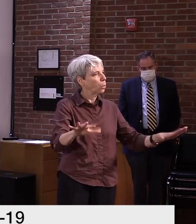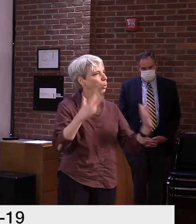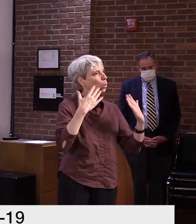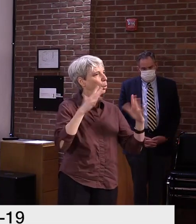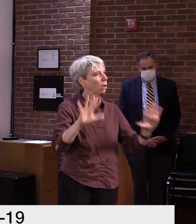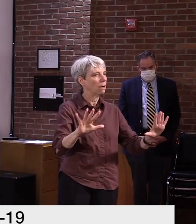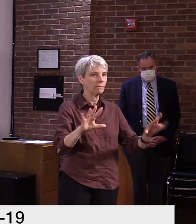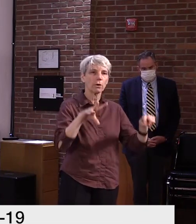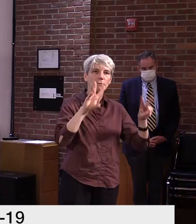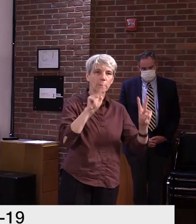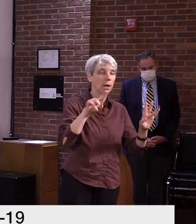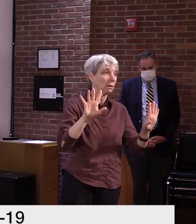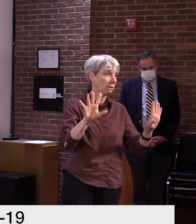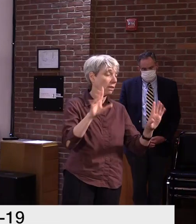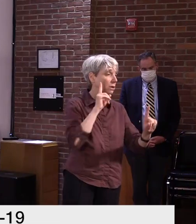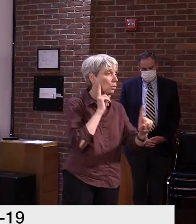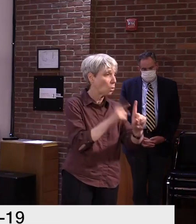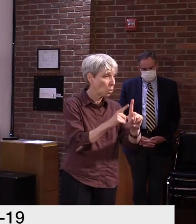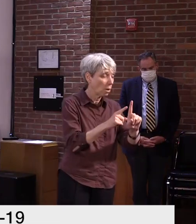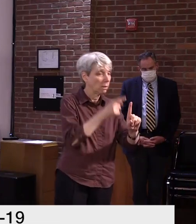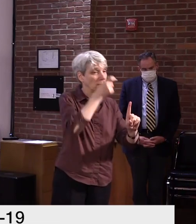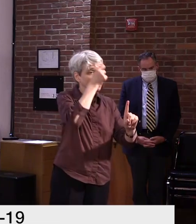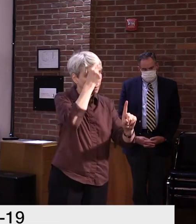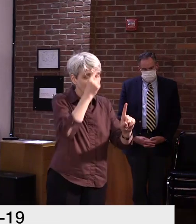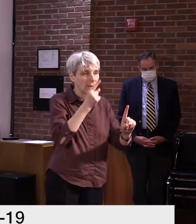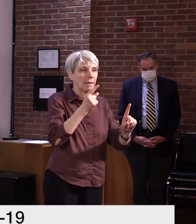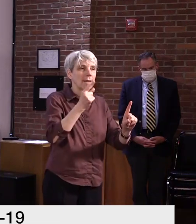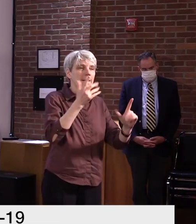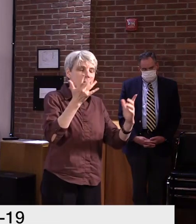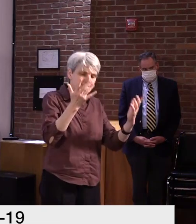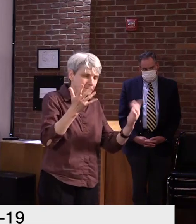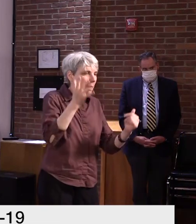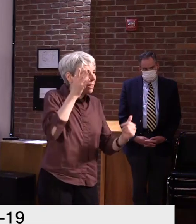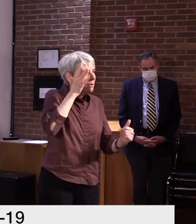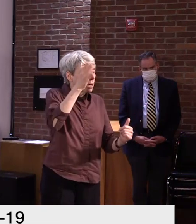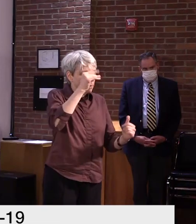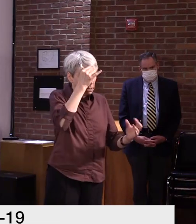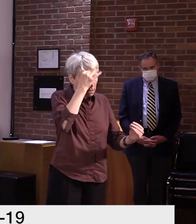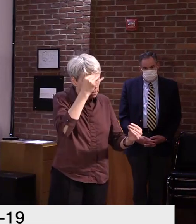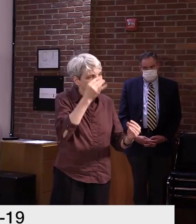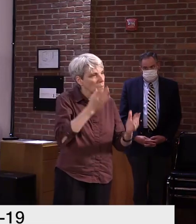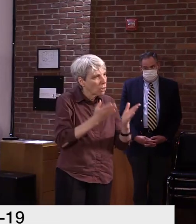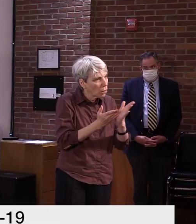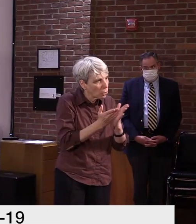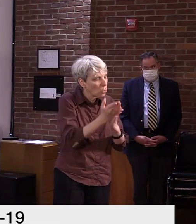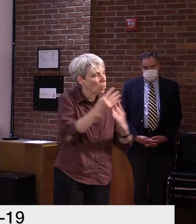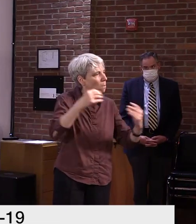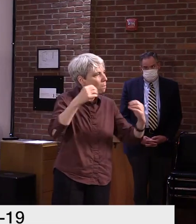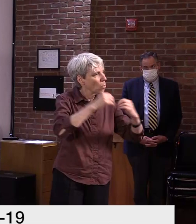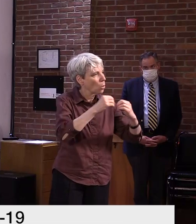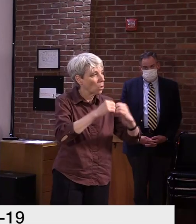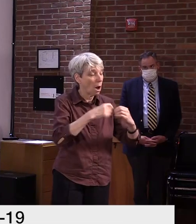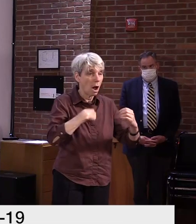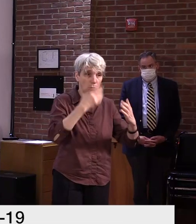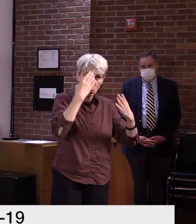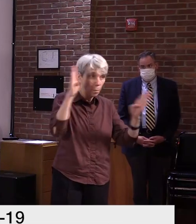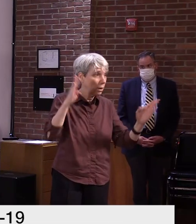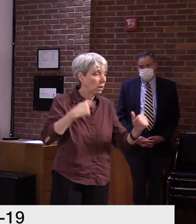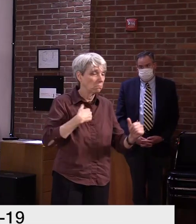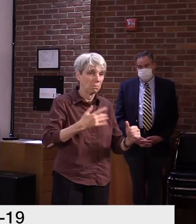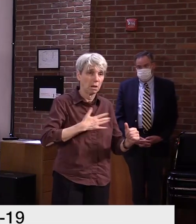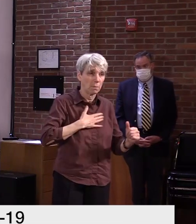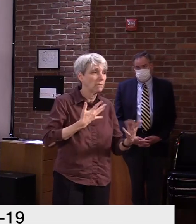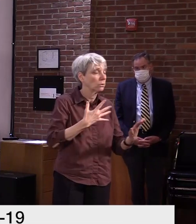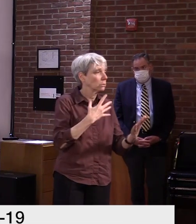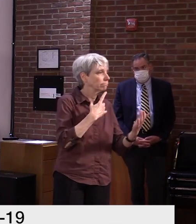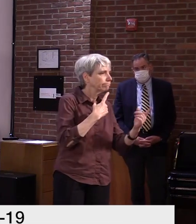but we're going to have to come up with some provision in the future. I'd be happy. I've, I've spoken to, uh, some of the, the